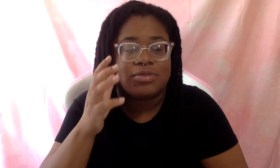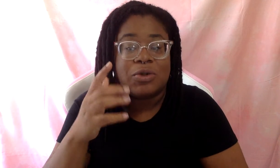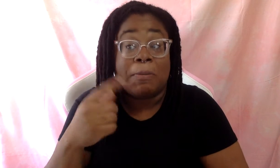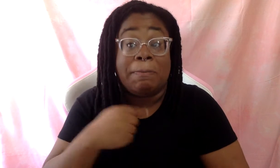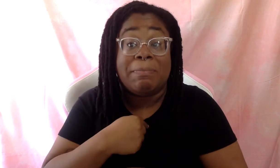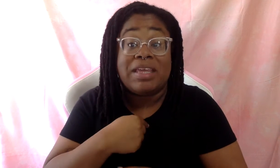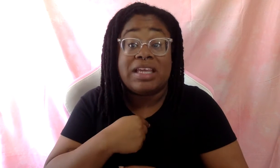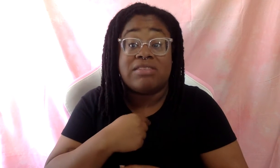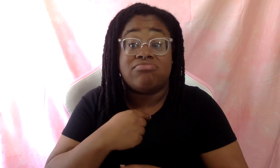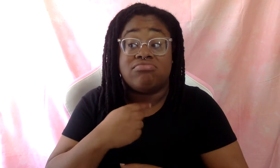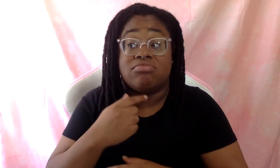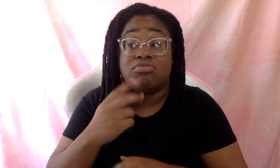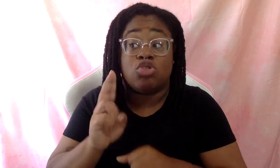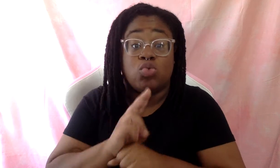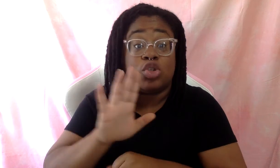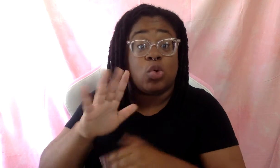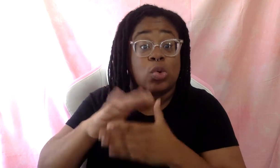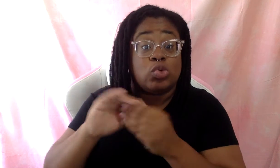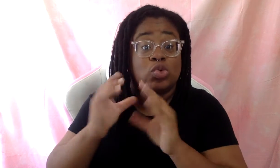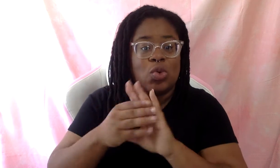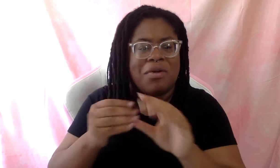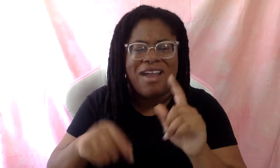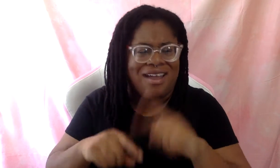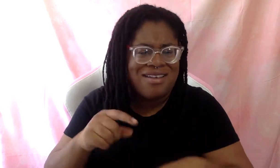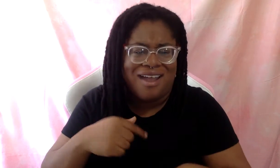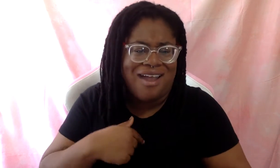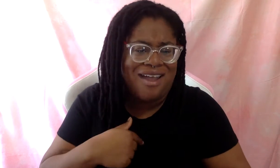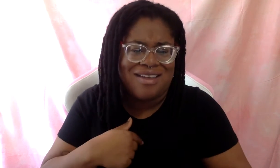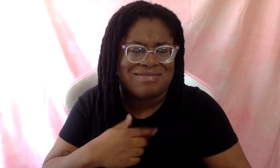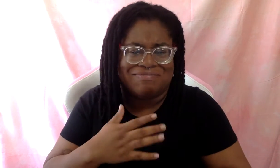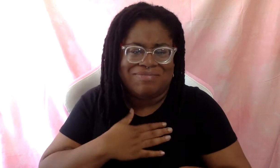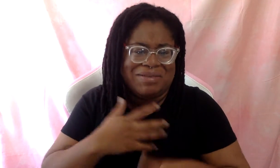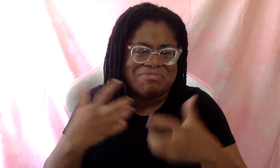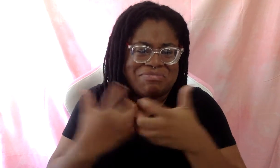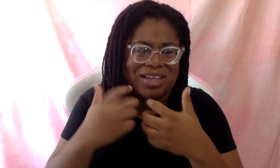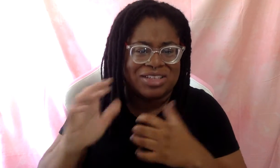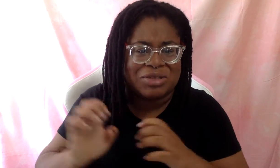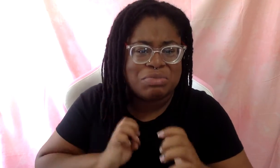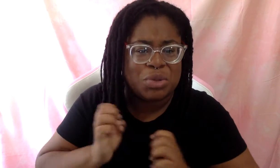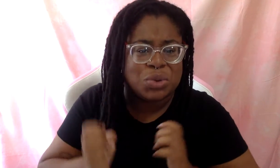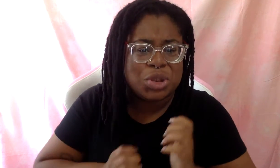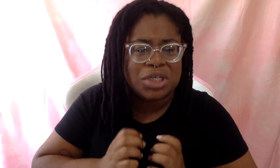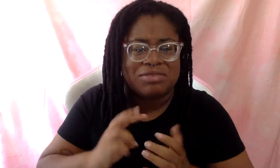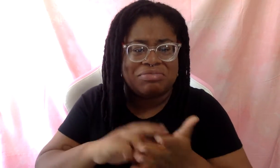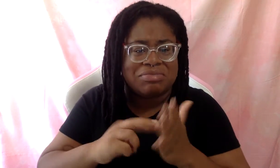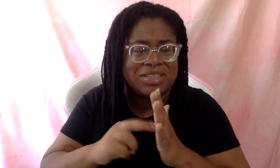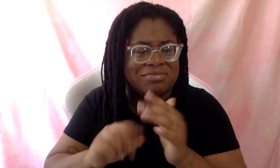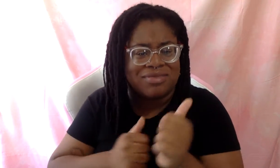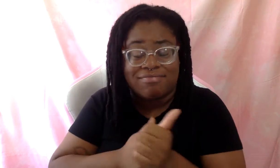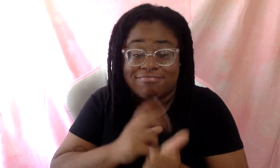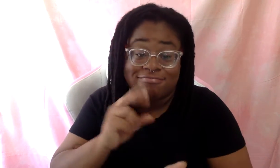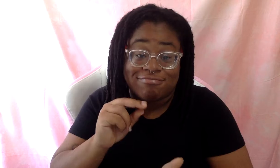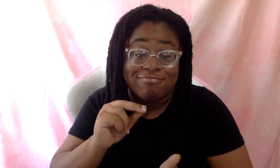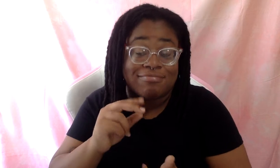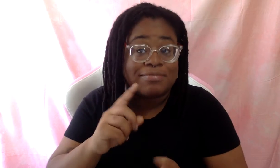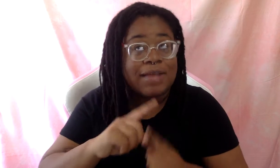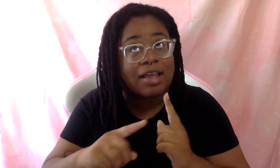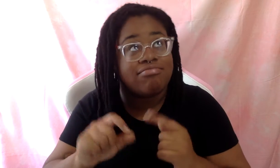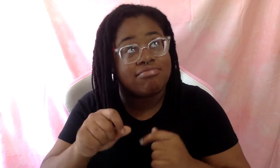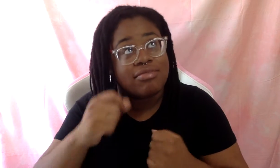story. It doesn't have the emotionality. So yes, there's support, but I think that caveat